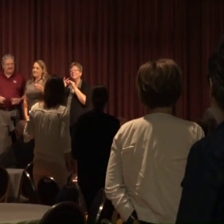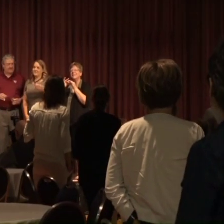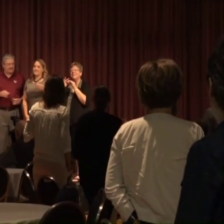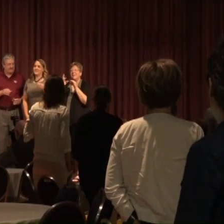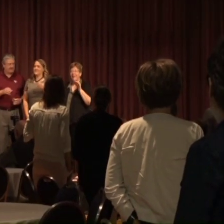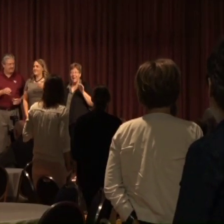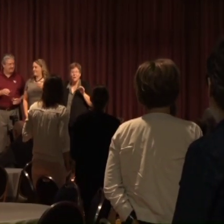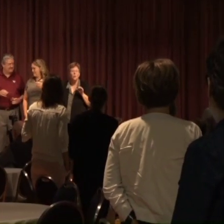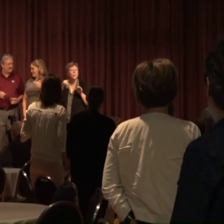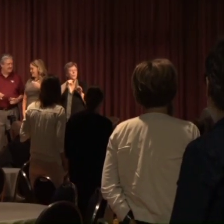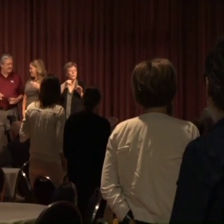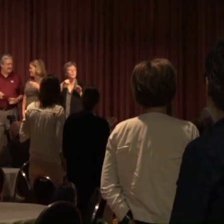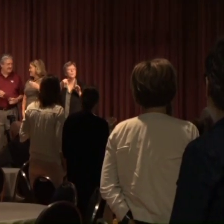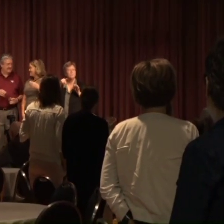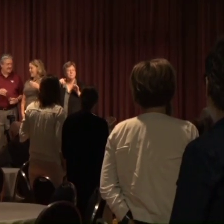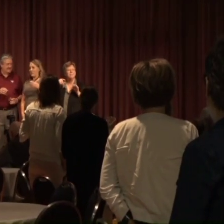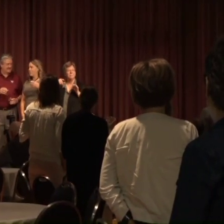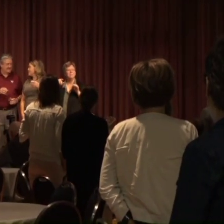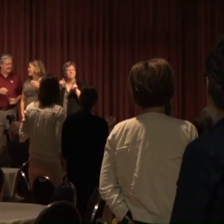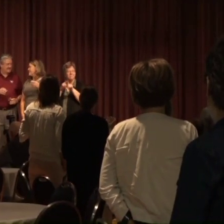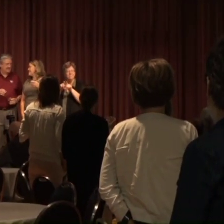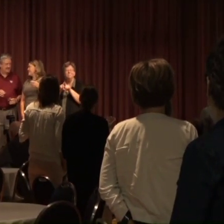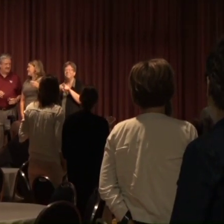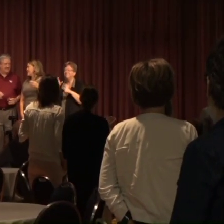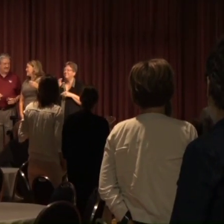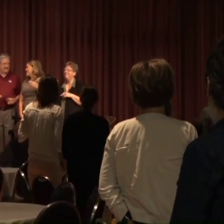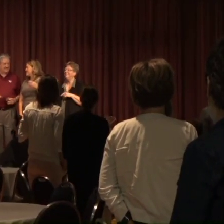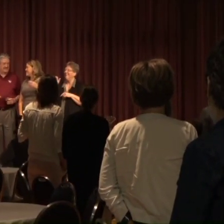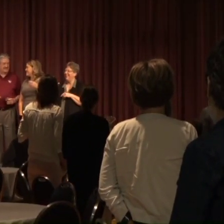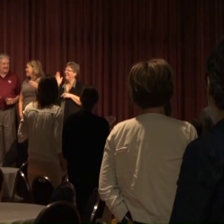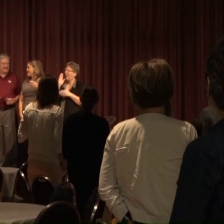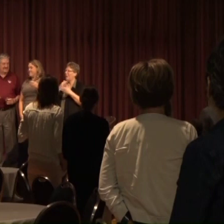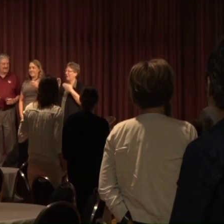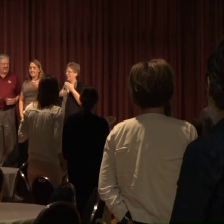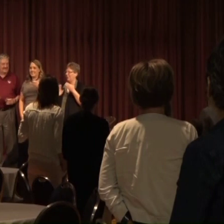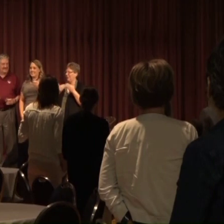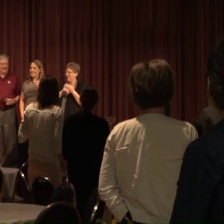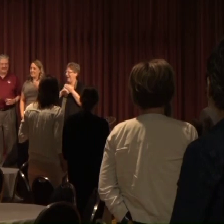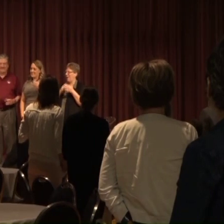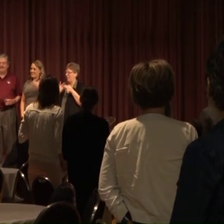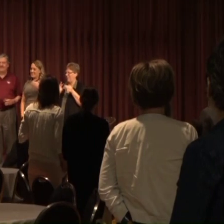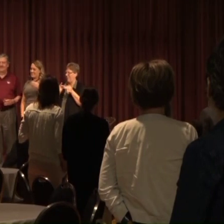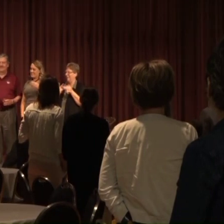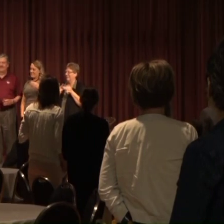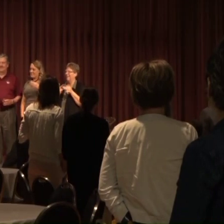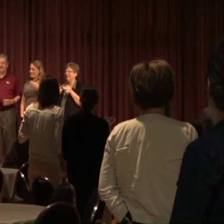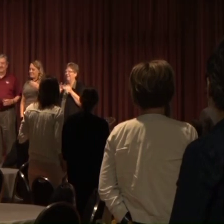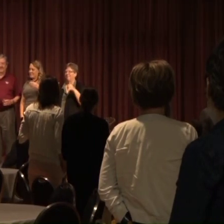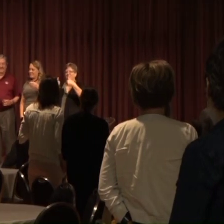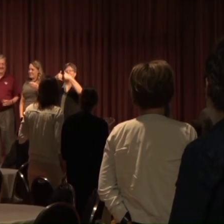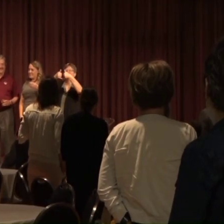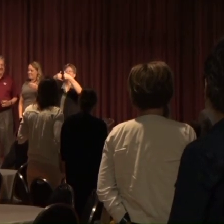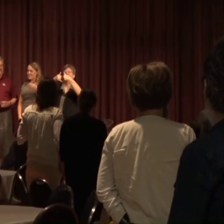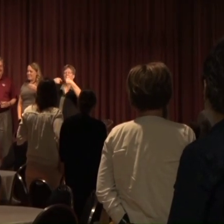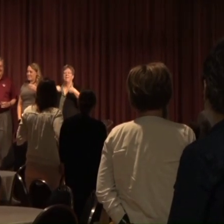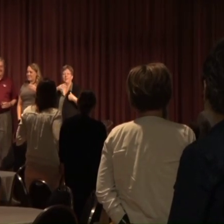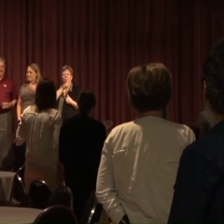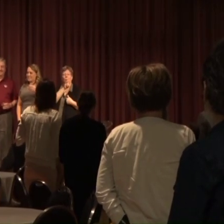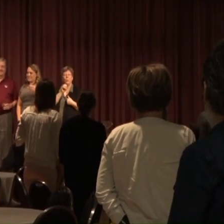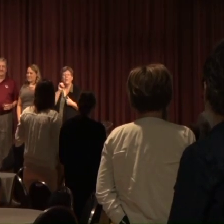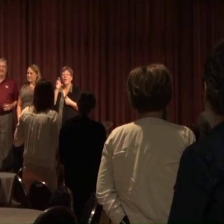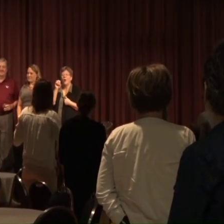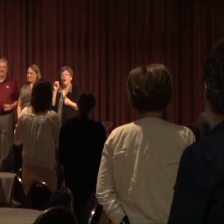And you have accomplished And that will conclude my remarks And that is We are